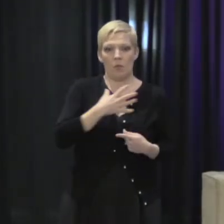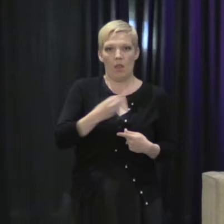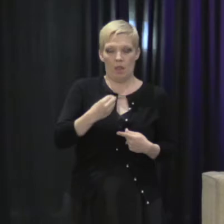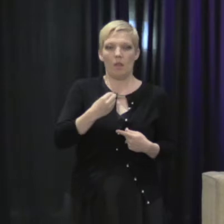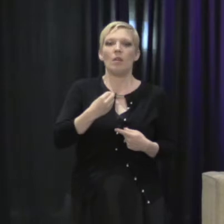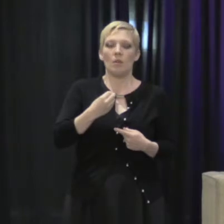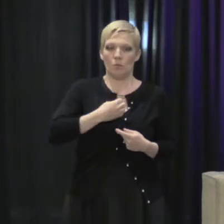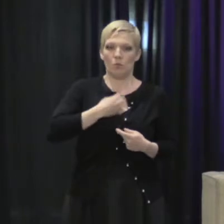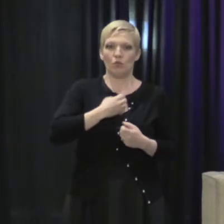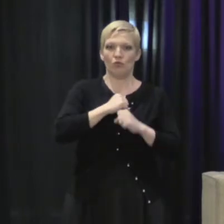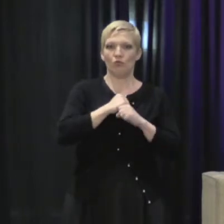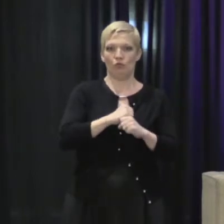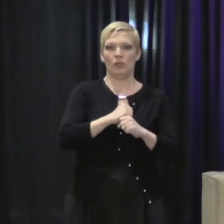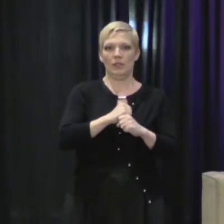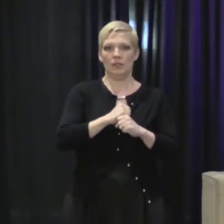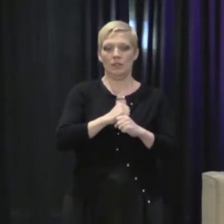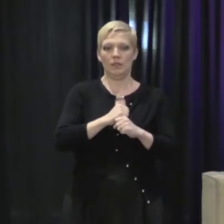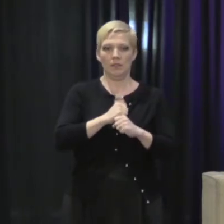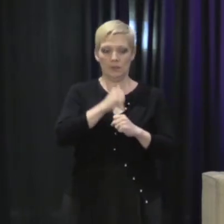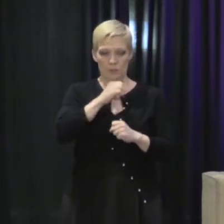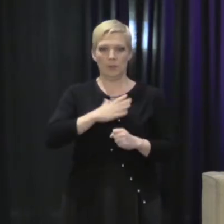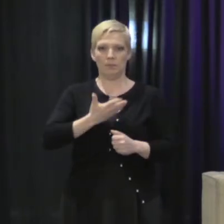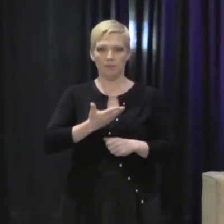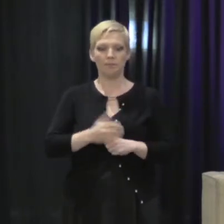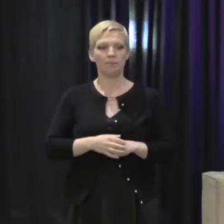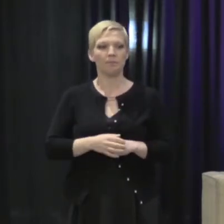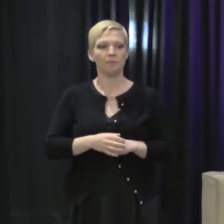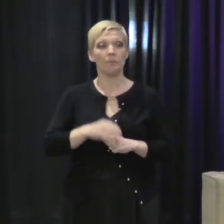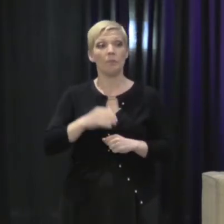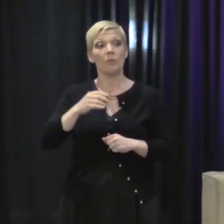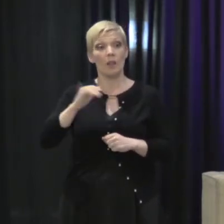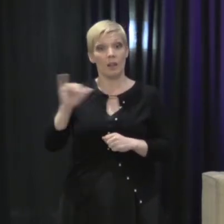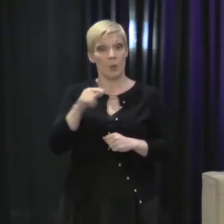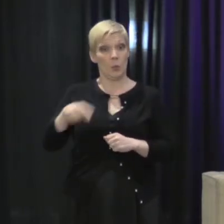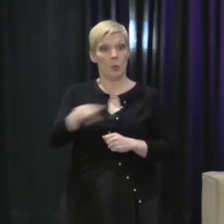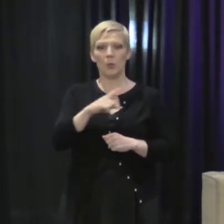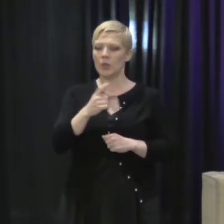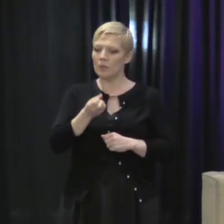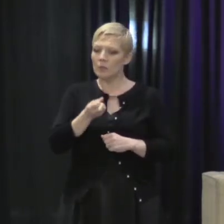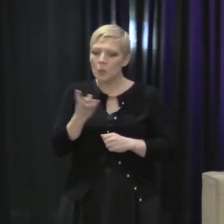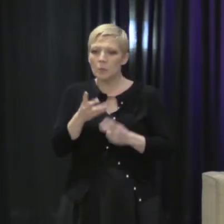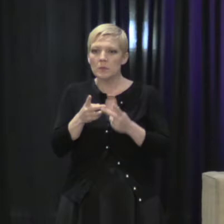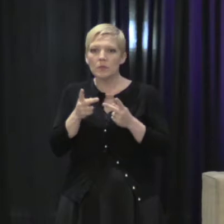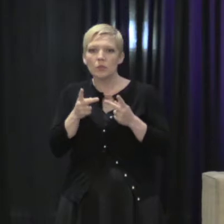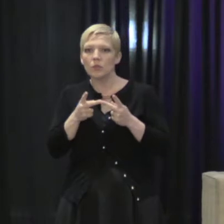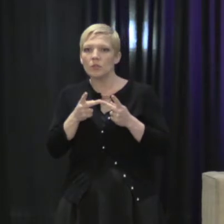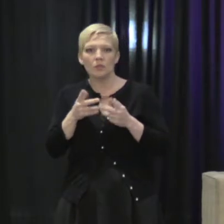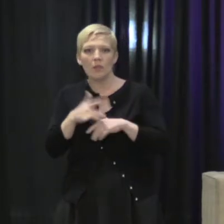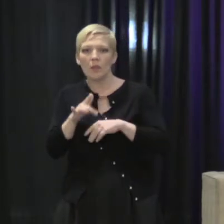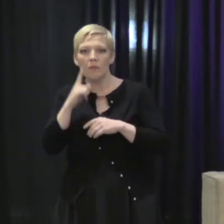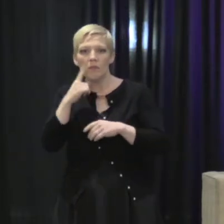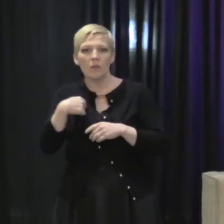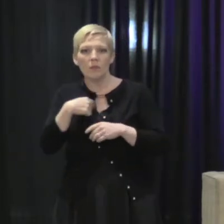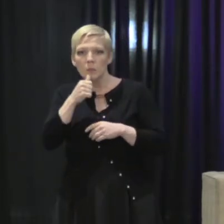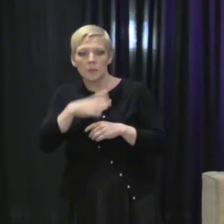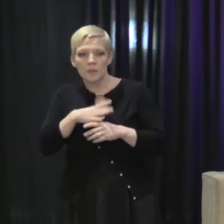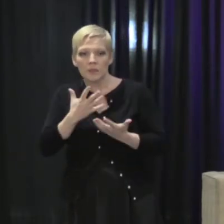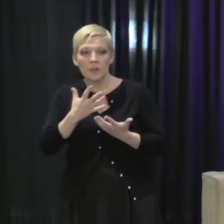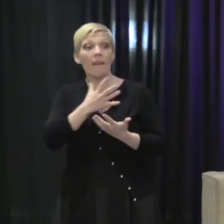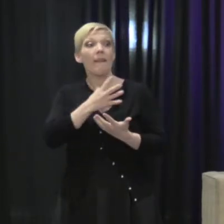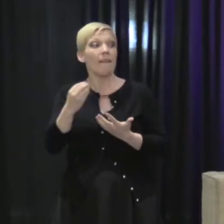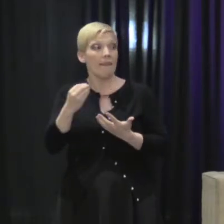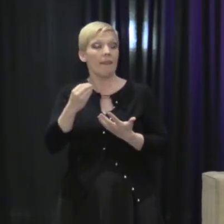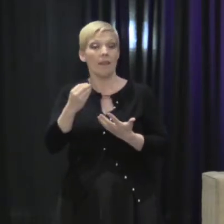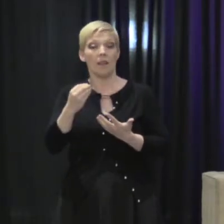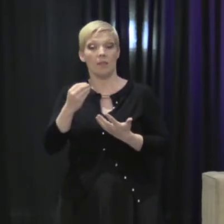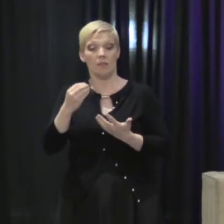security. Like you, there are few positions available to us. And reporting any kind of harm or injustice committed